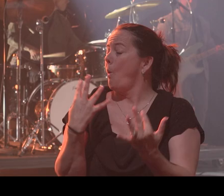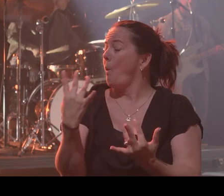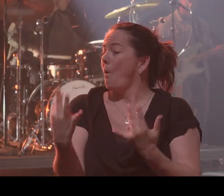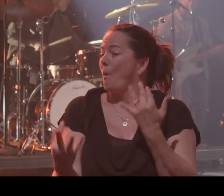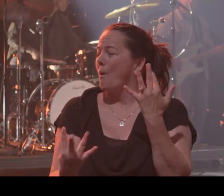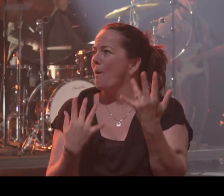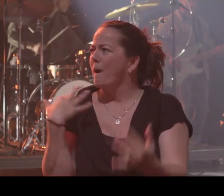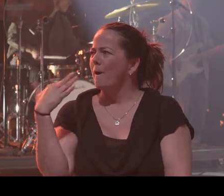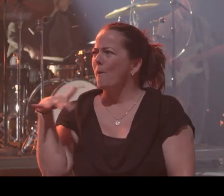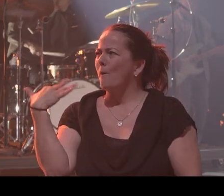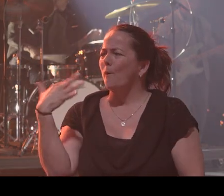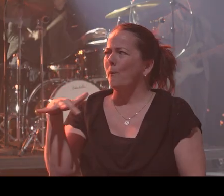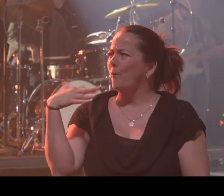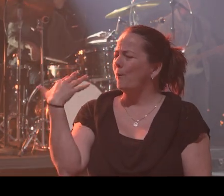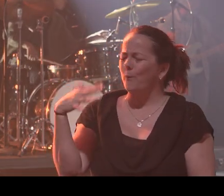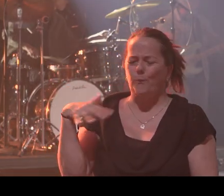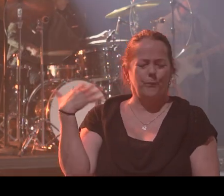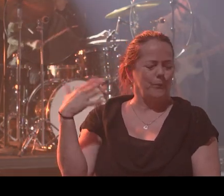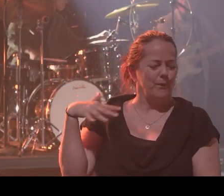Like ashes in the wind.